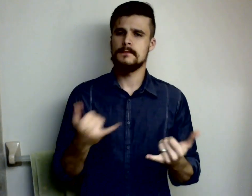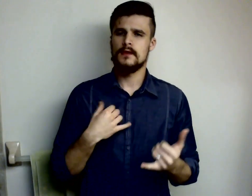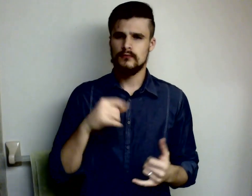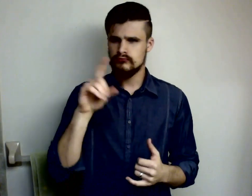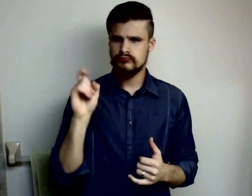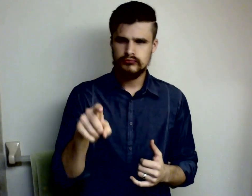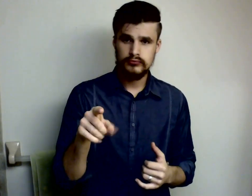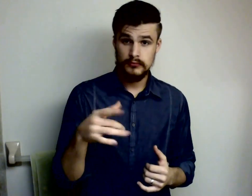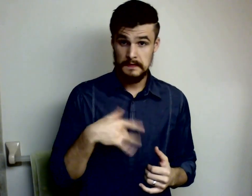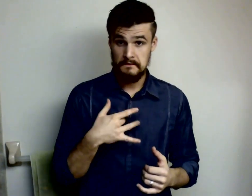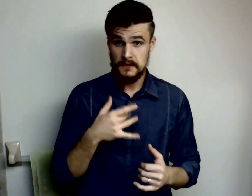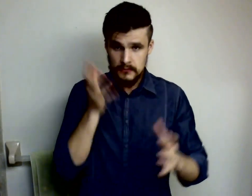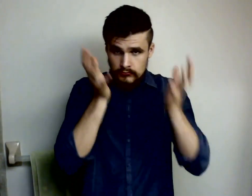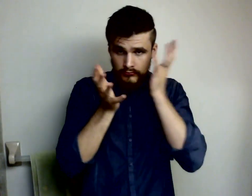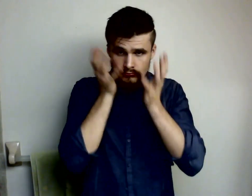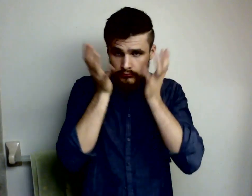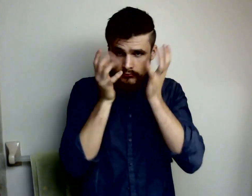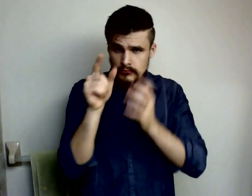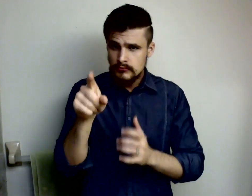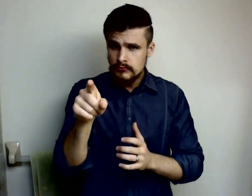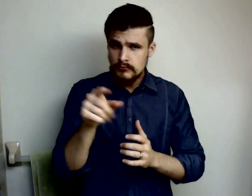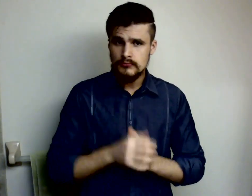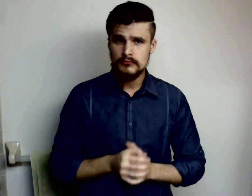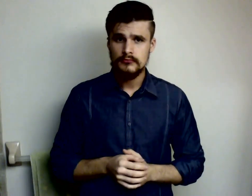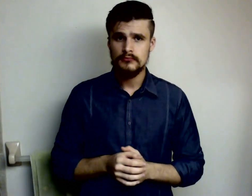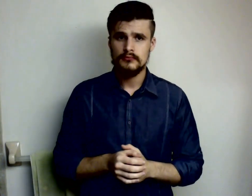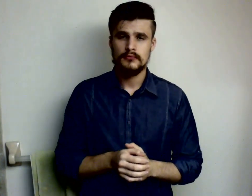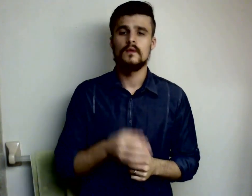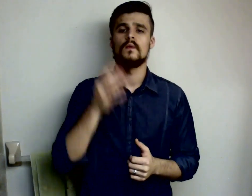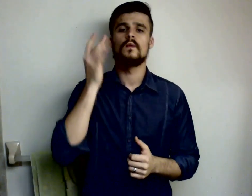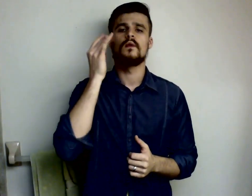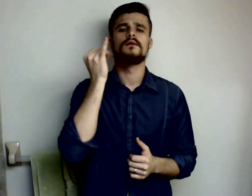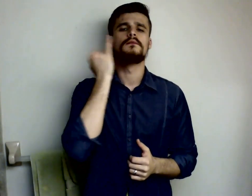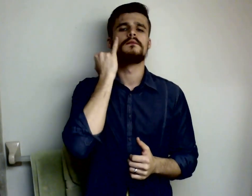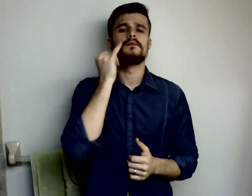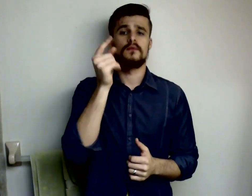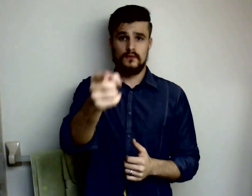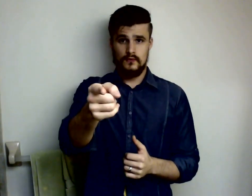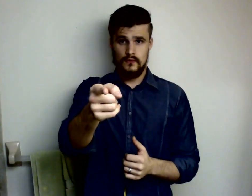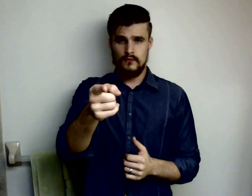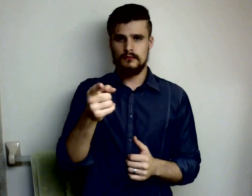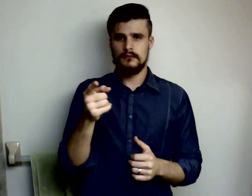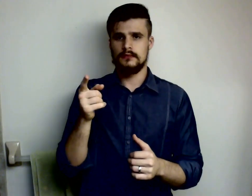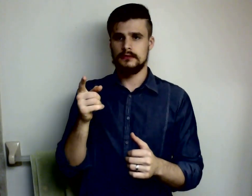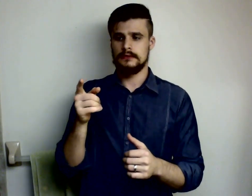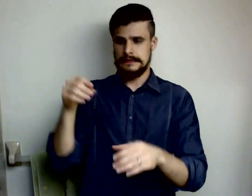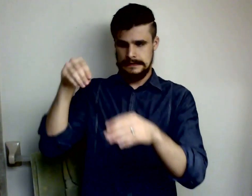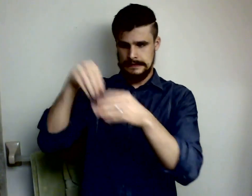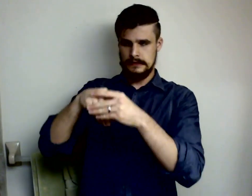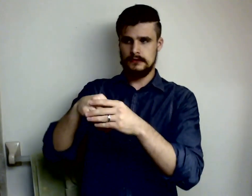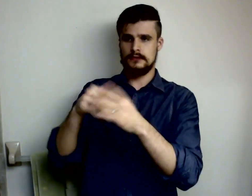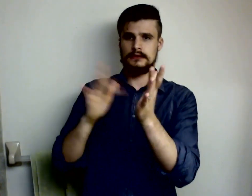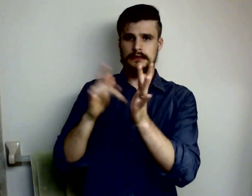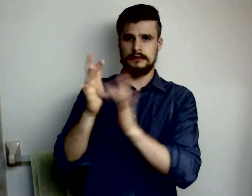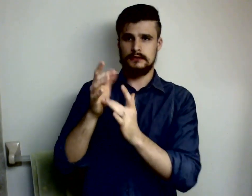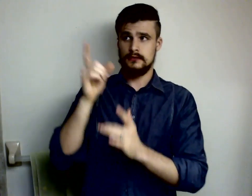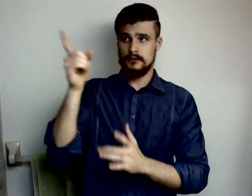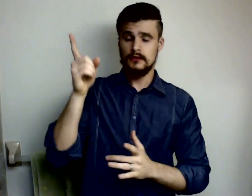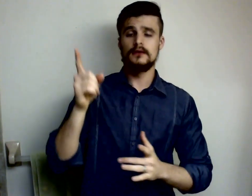shameful because if you are in christ and the guilt which causes the feeling of shame has been